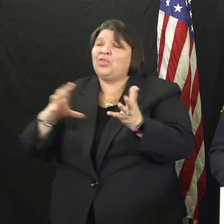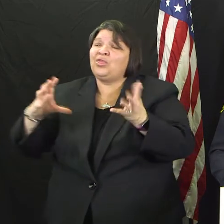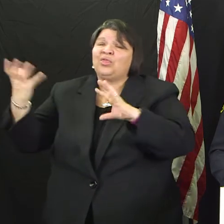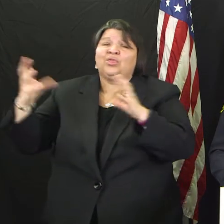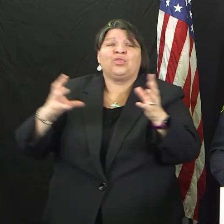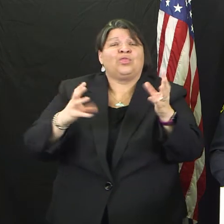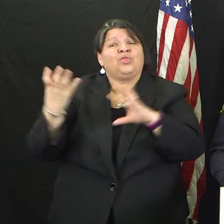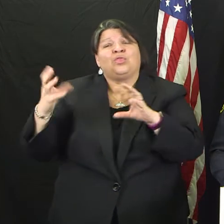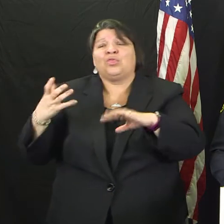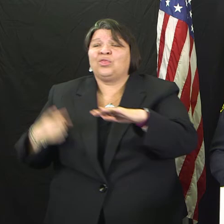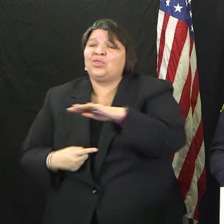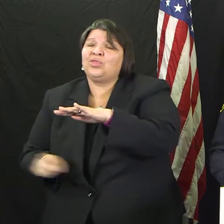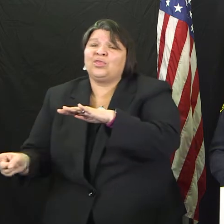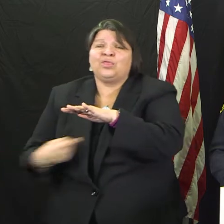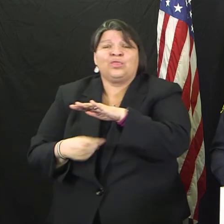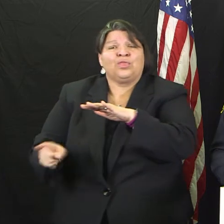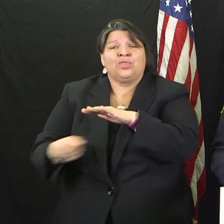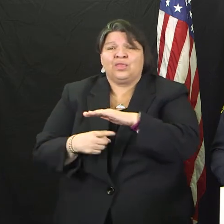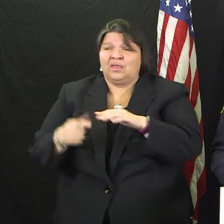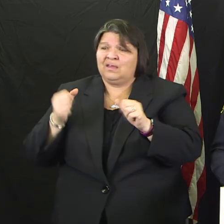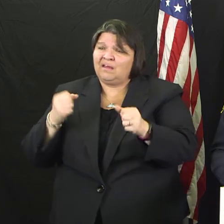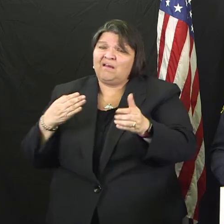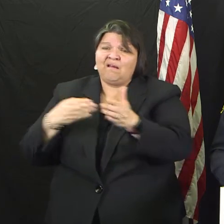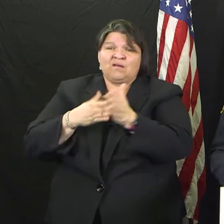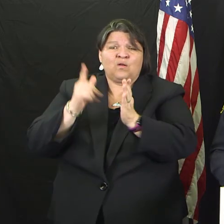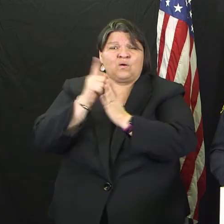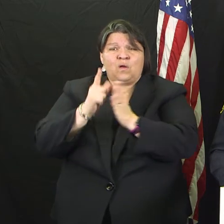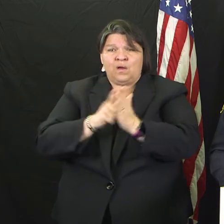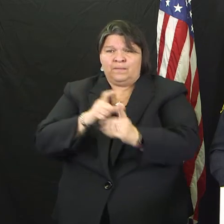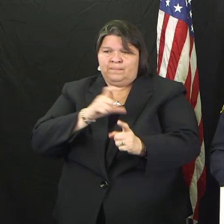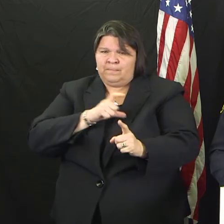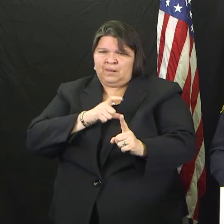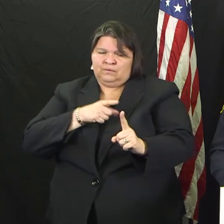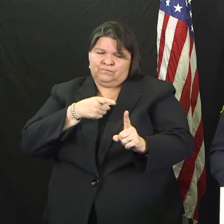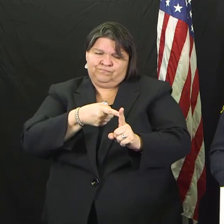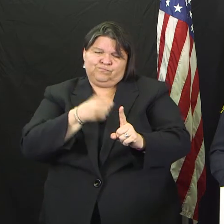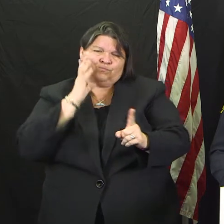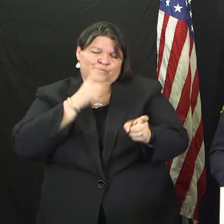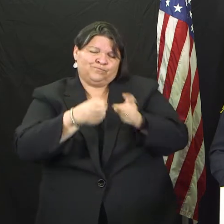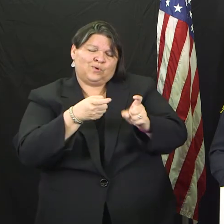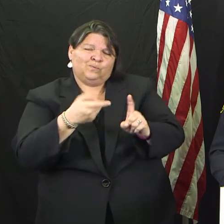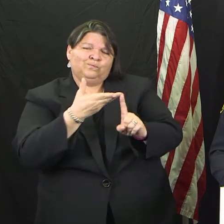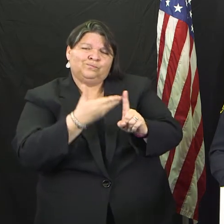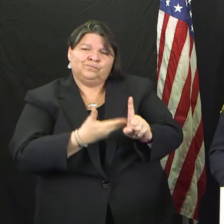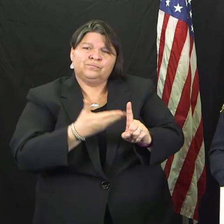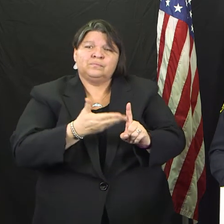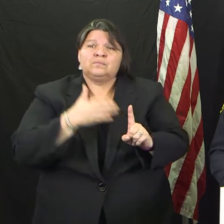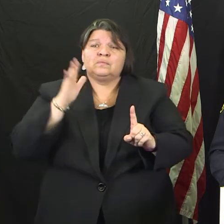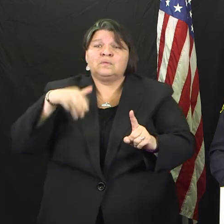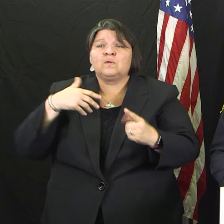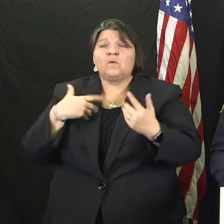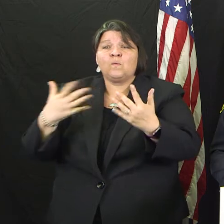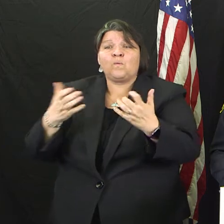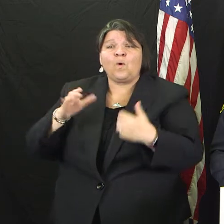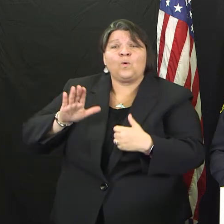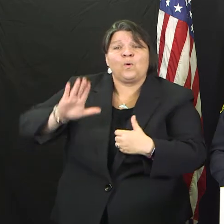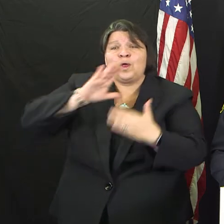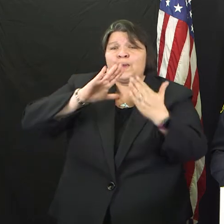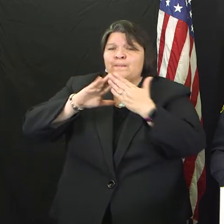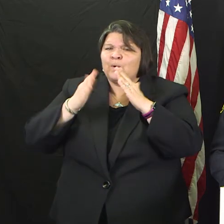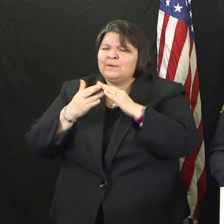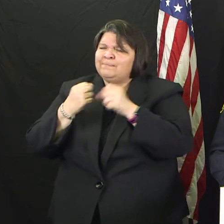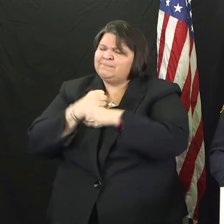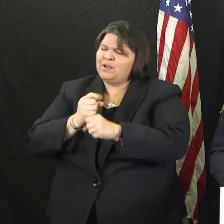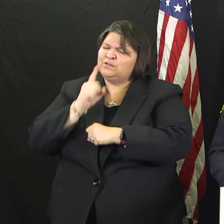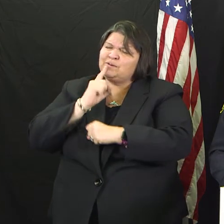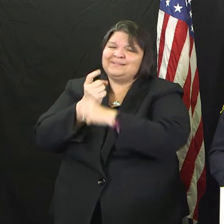this order has been issued. But we want to be out there to address them to keep the community safe, and your adherence to